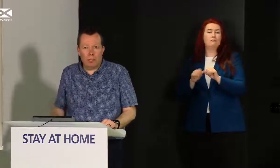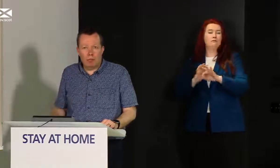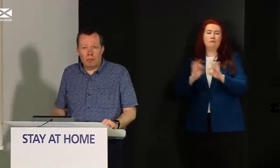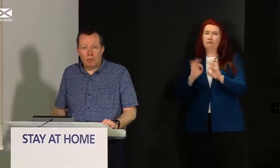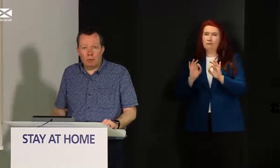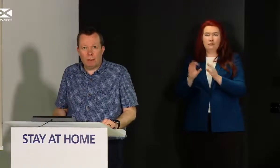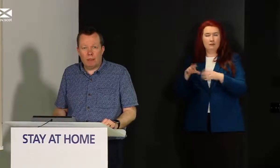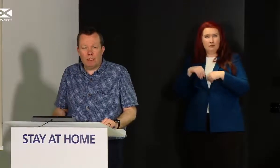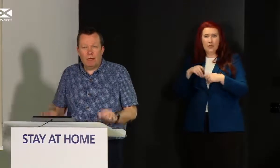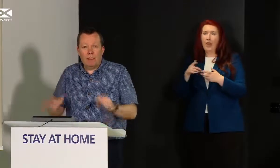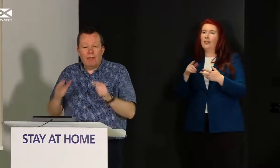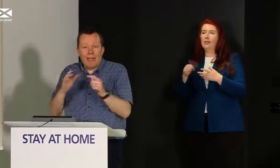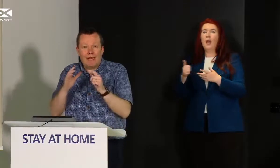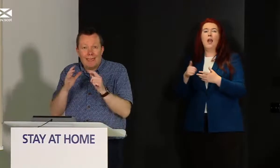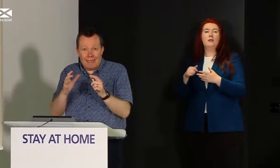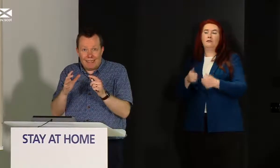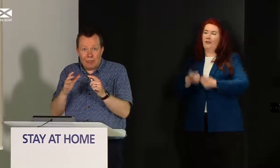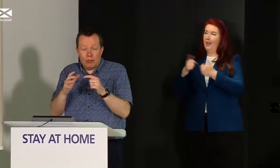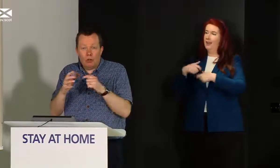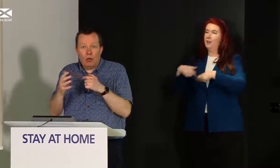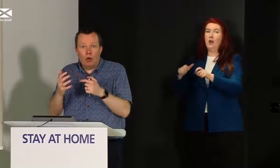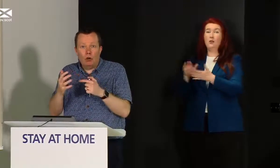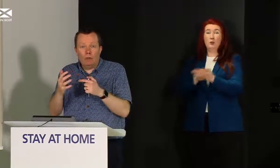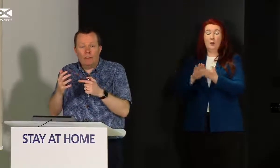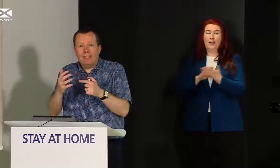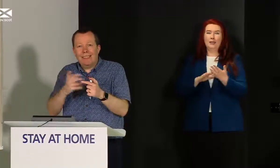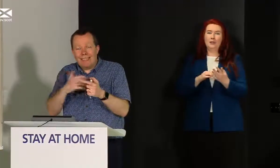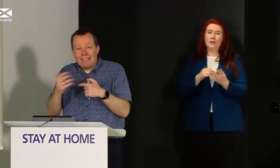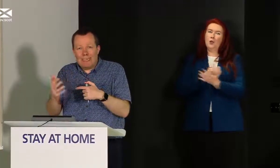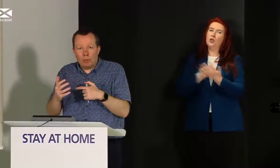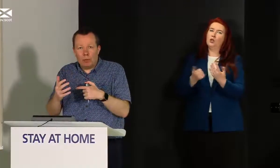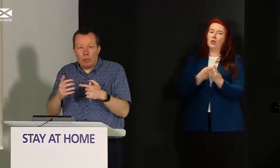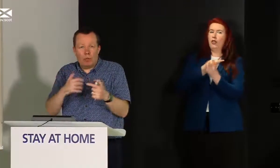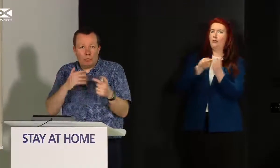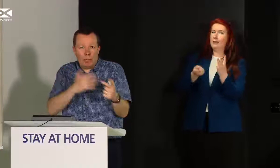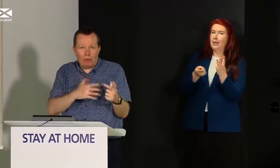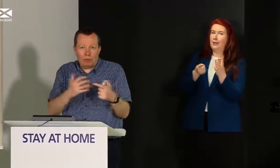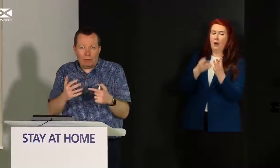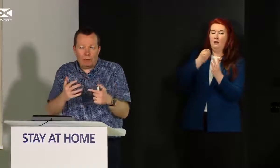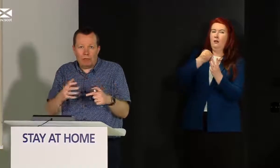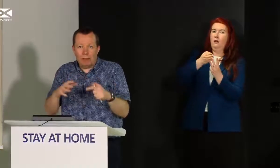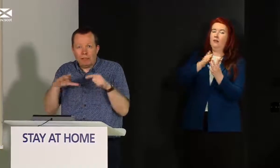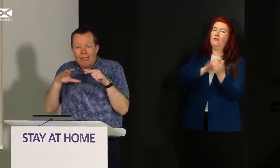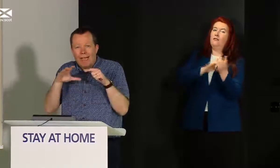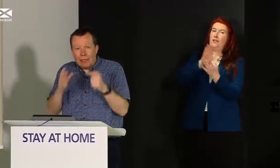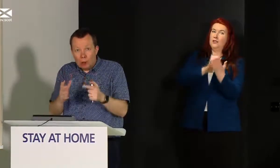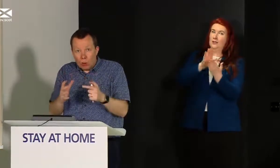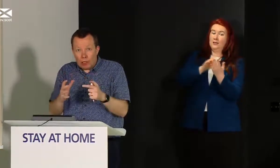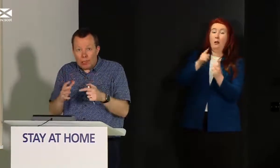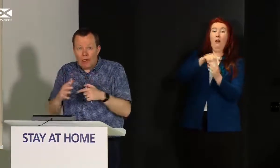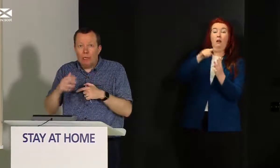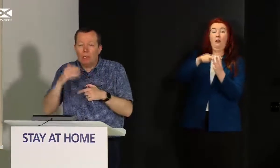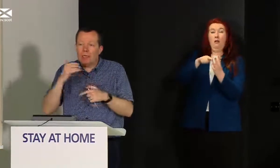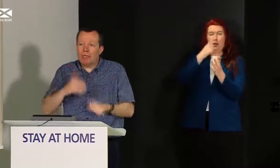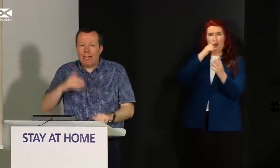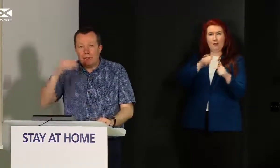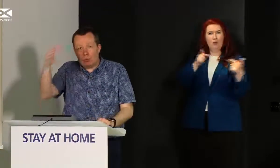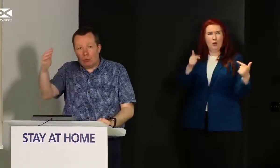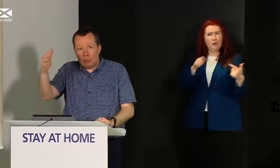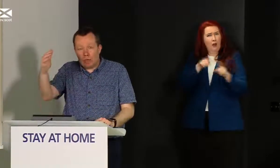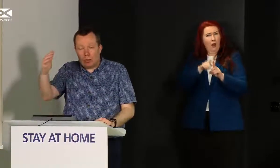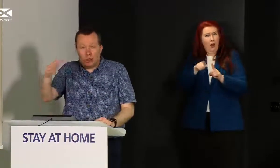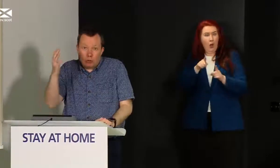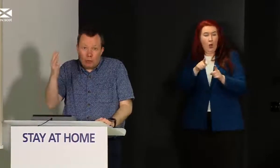on about his business that kind of engagement with patients and families locally but